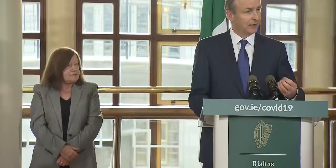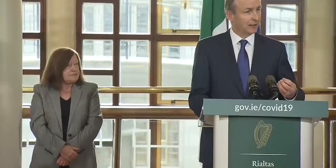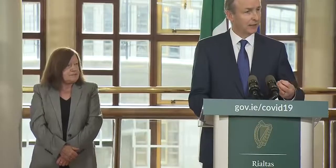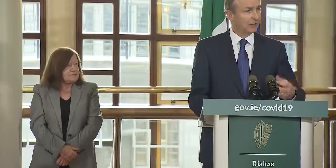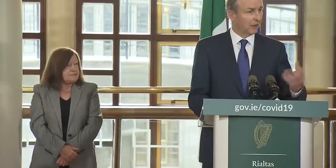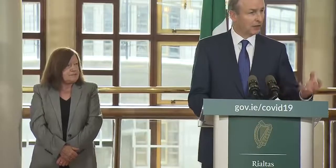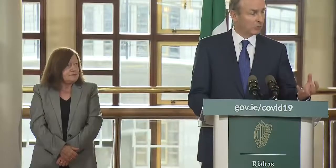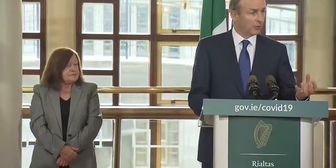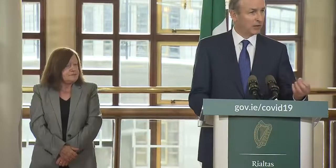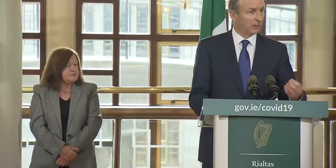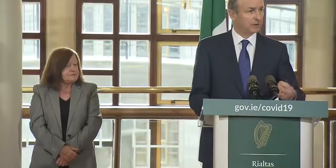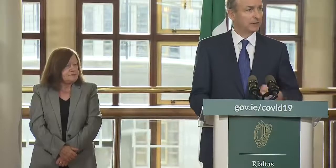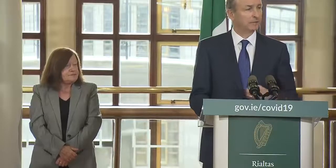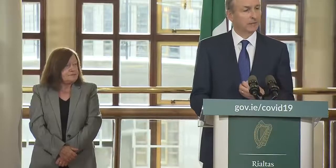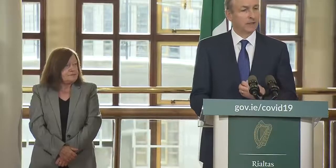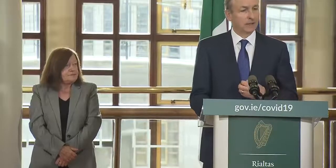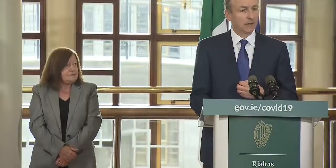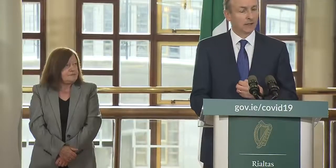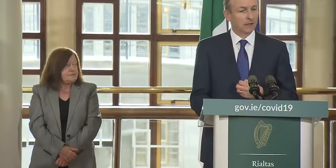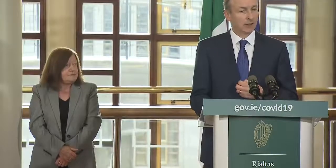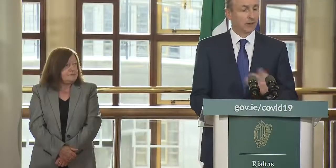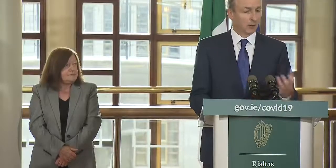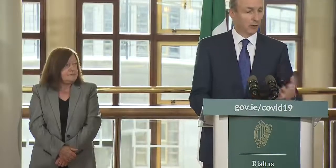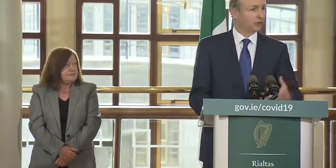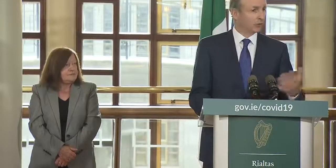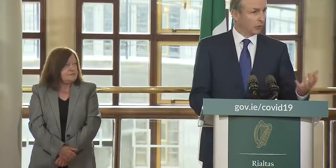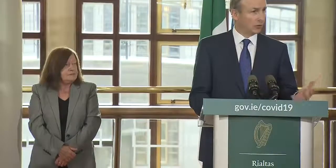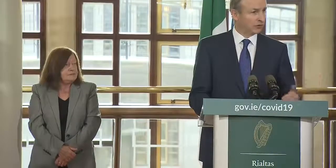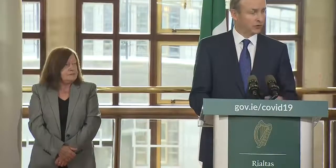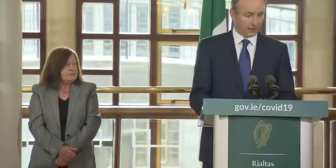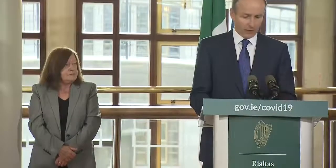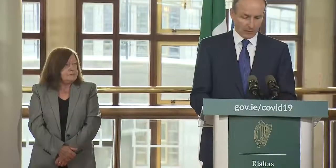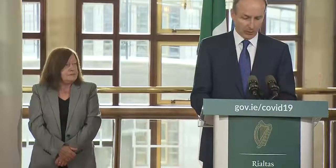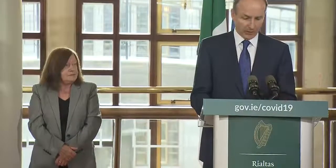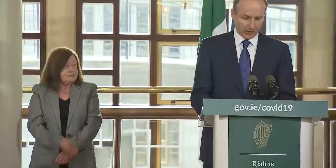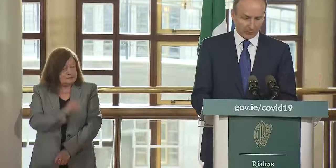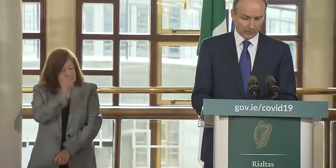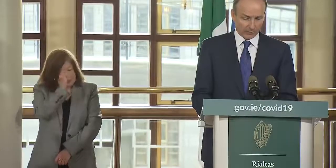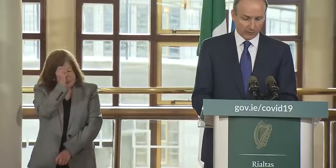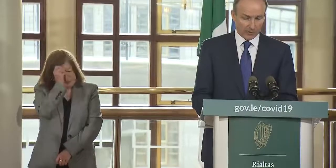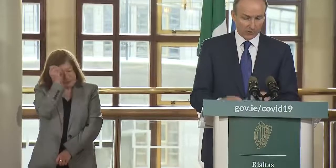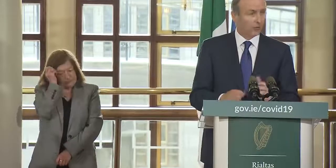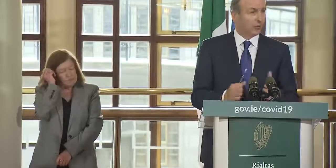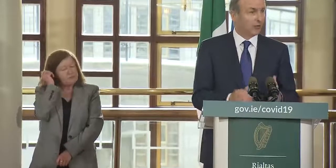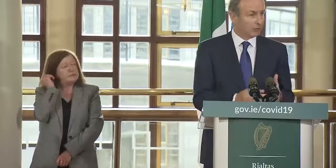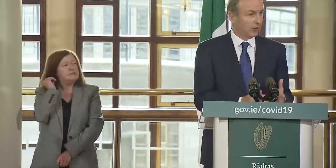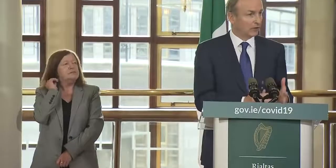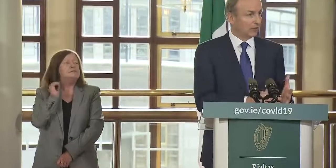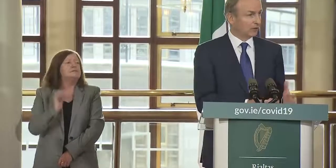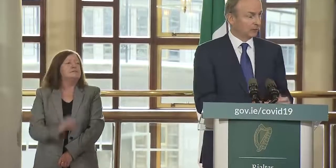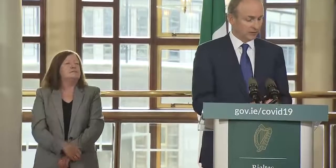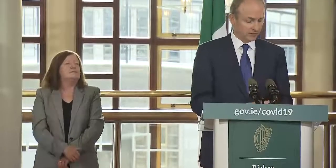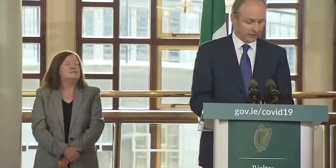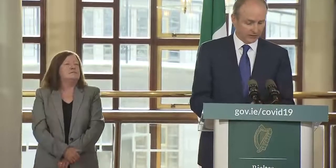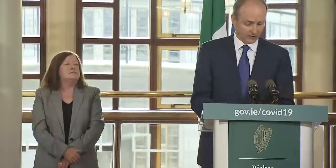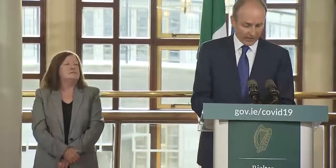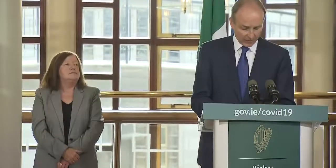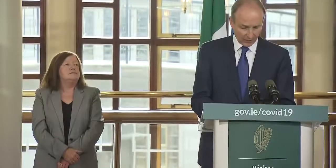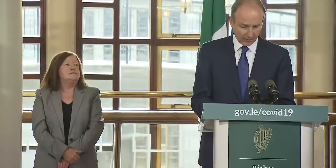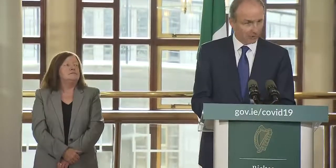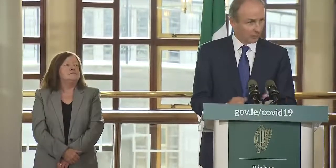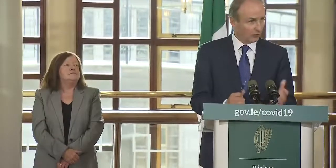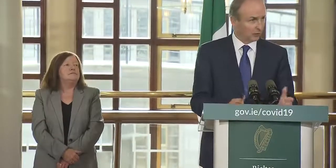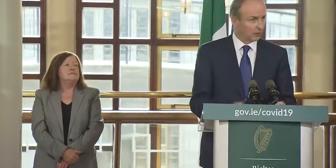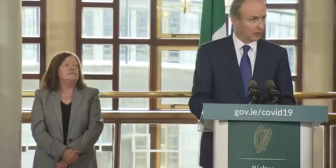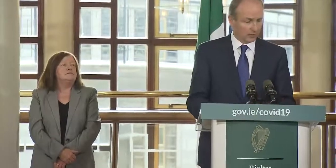that the airlines will be adopting that airports and ports will be adopting to make sure that whatever travel takes place is